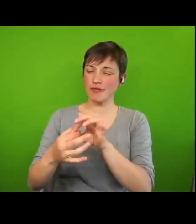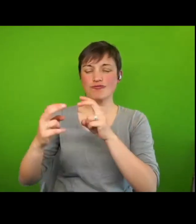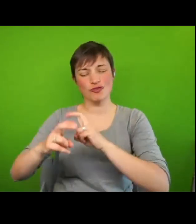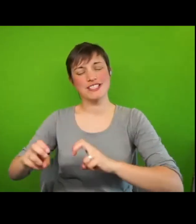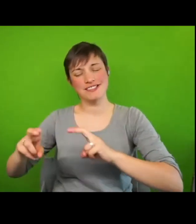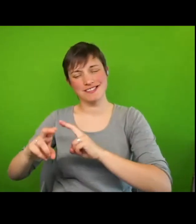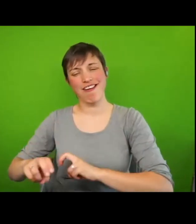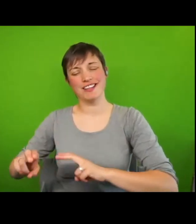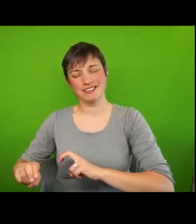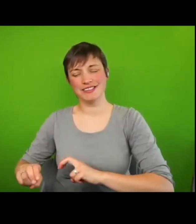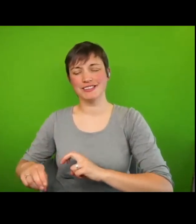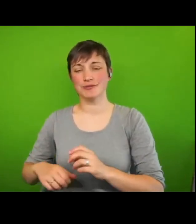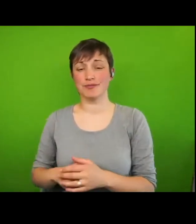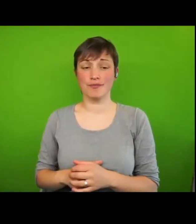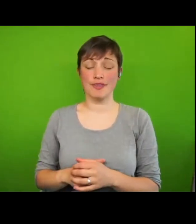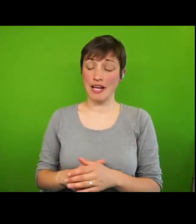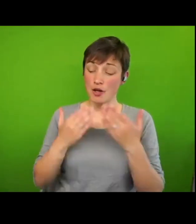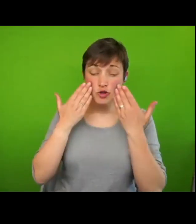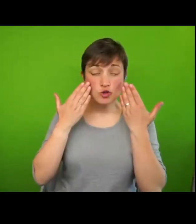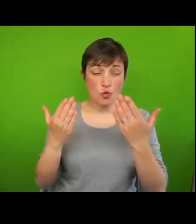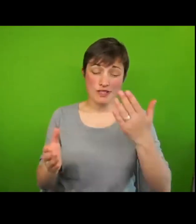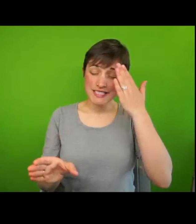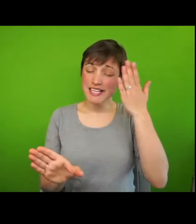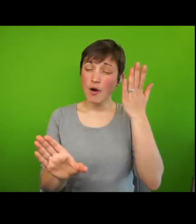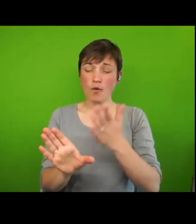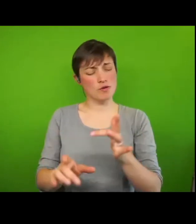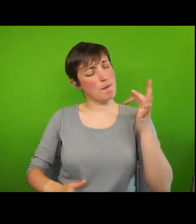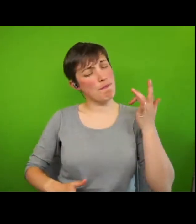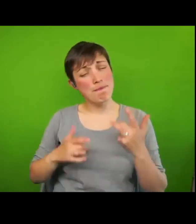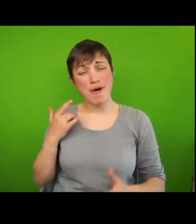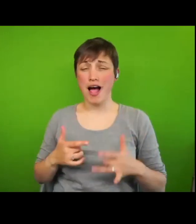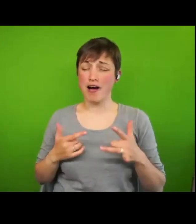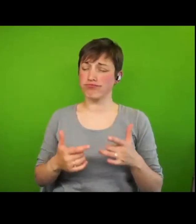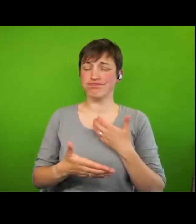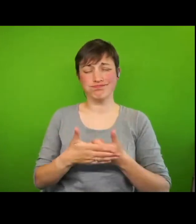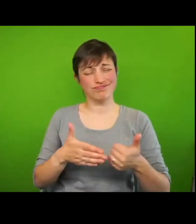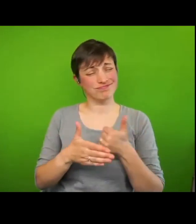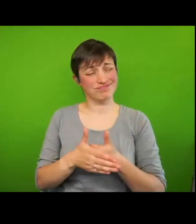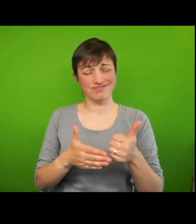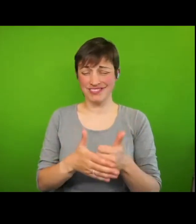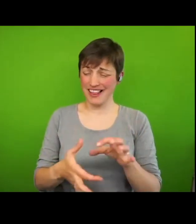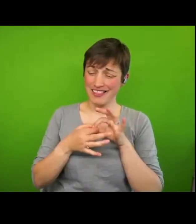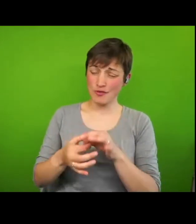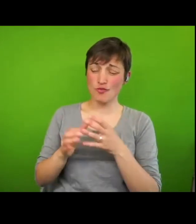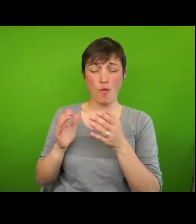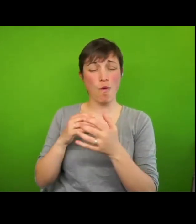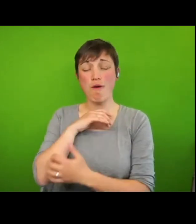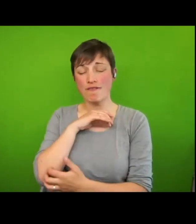This has highlighted the psychological pain all too often associated with poverty, disrespect,